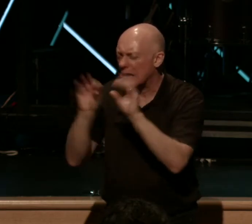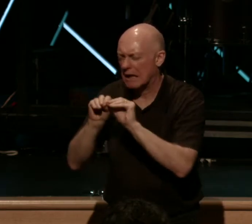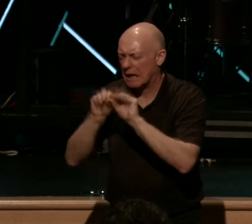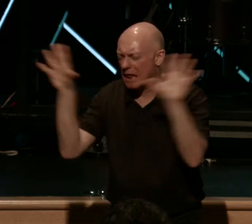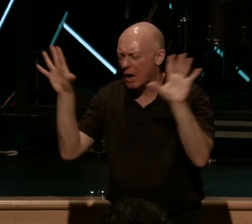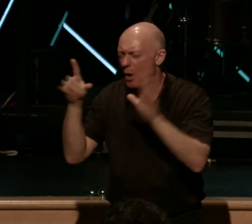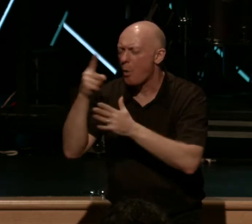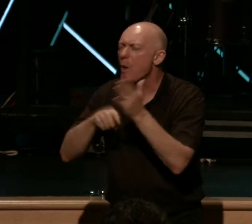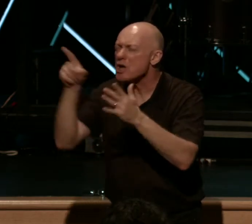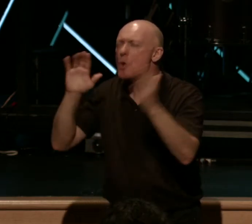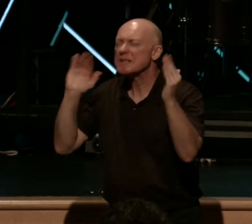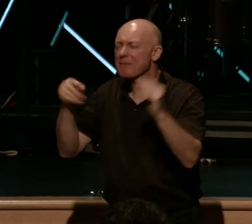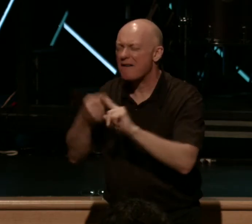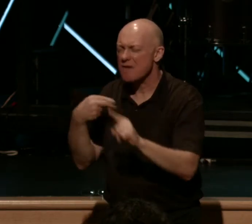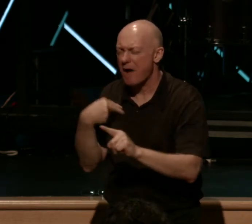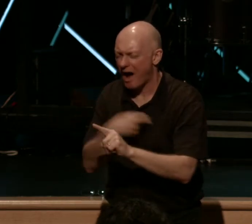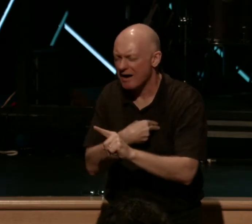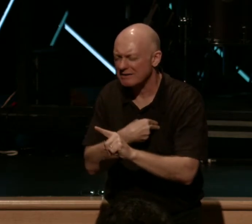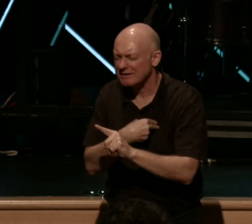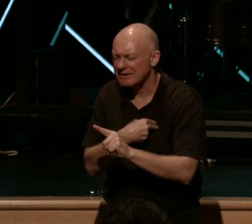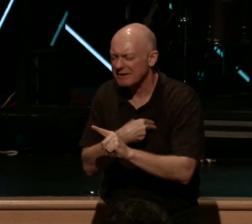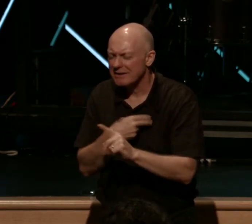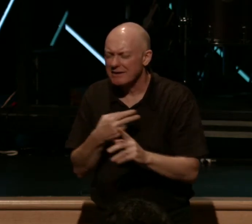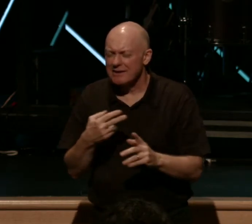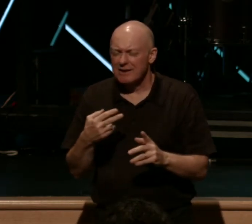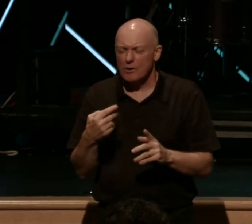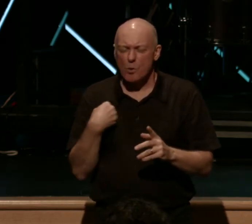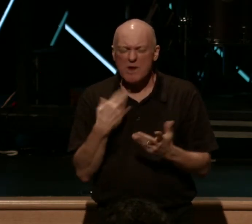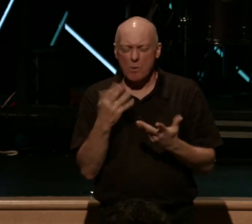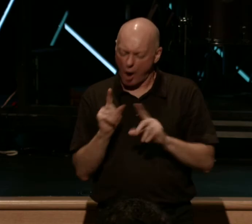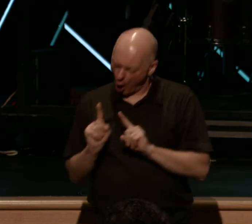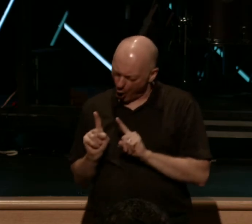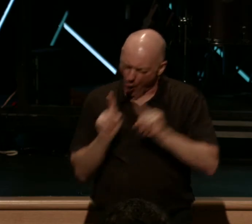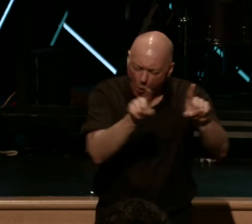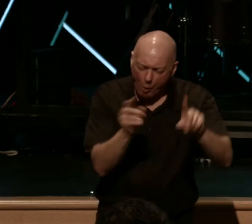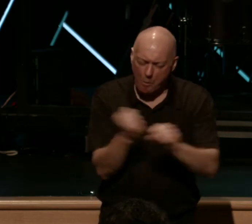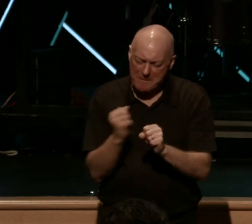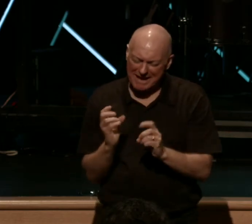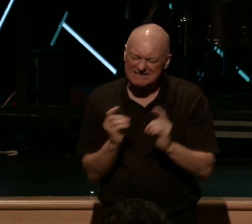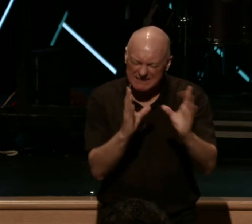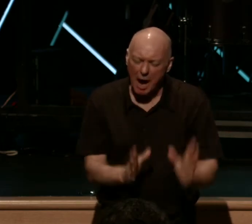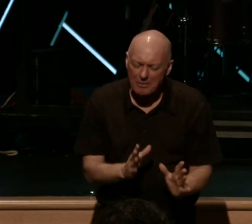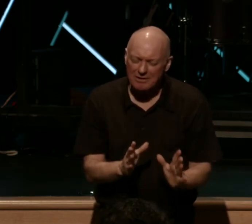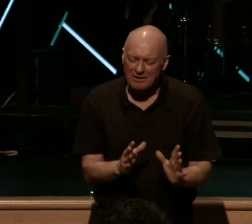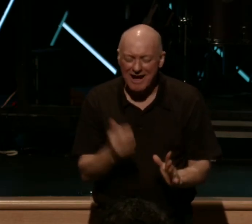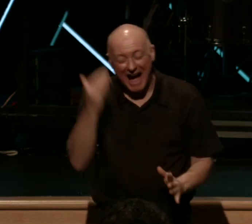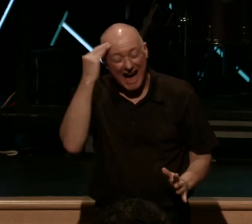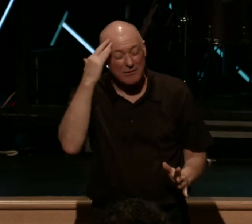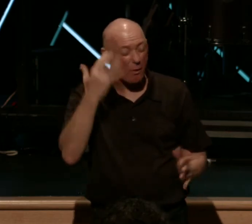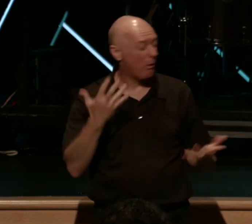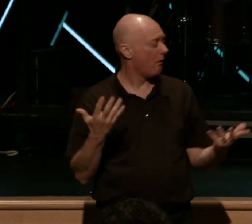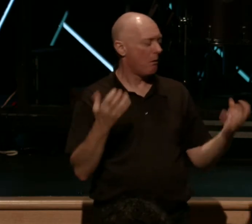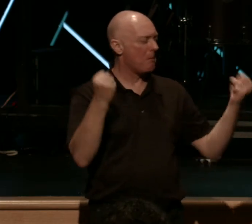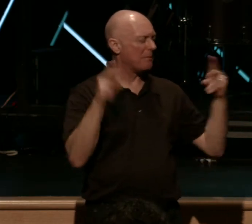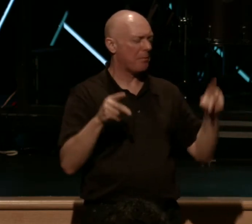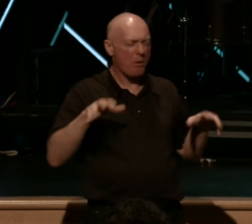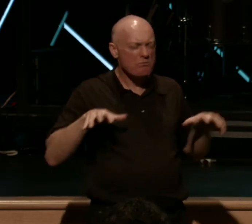you expect from us in participating in the Great Commission. And God, I just know in a group this size, many different people from different